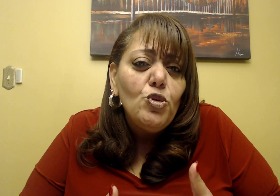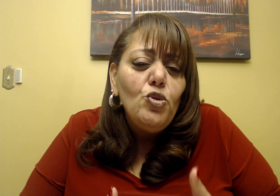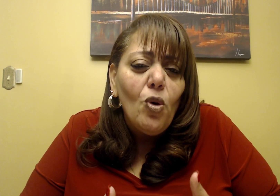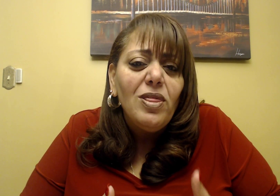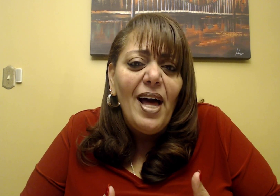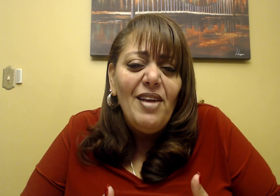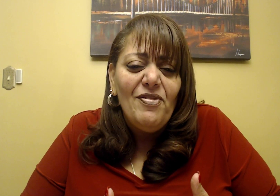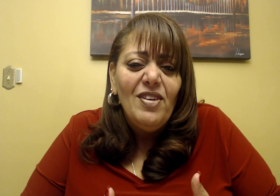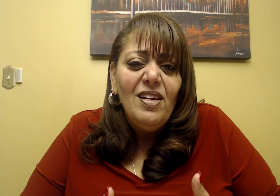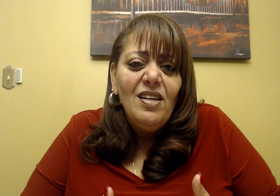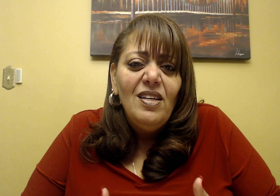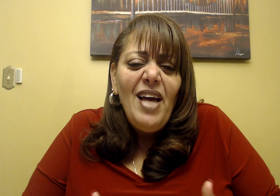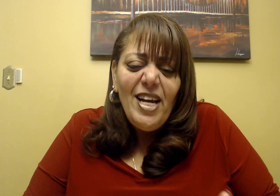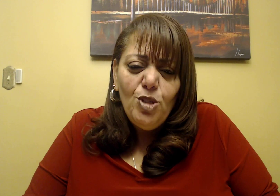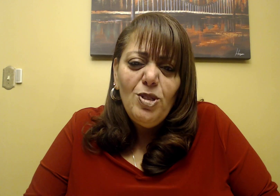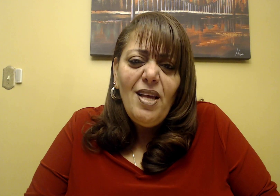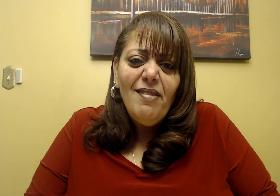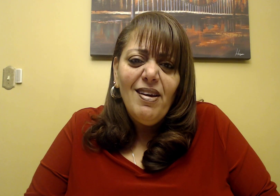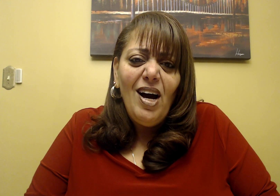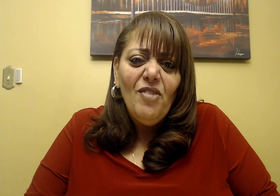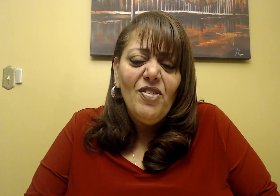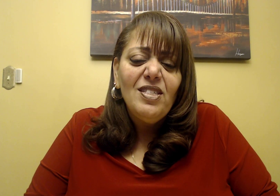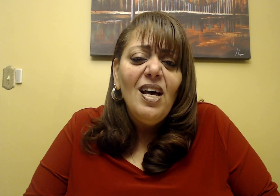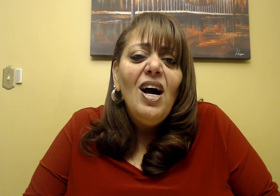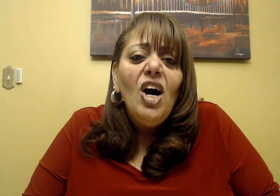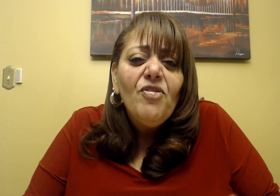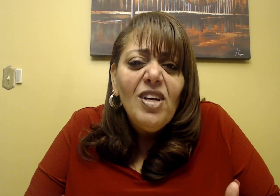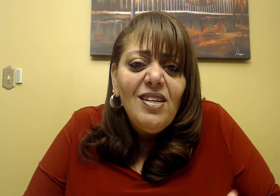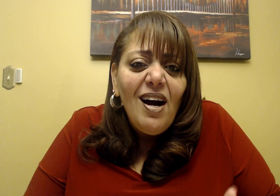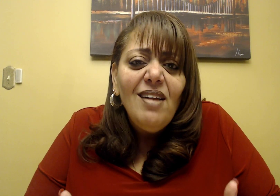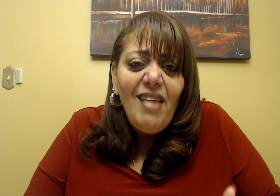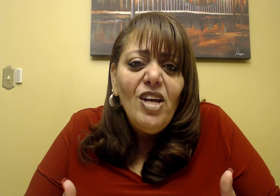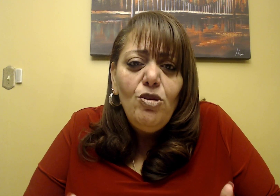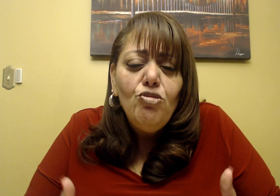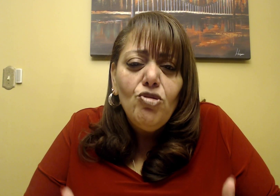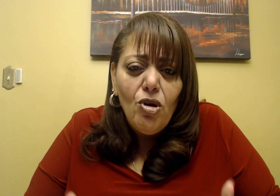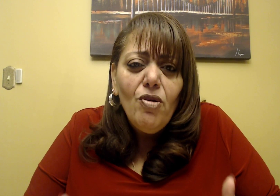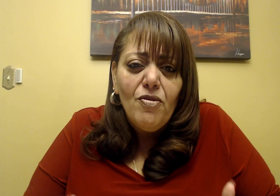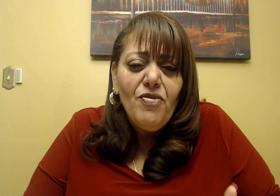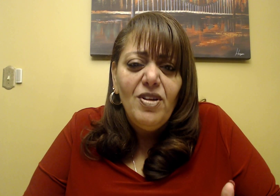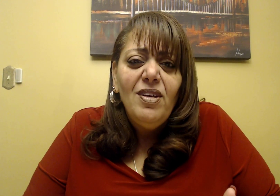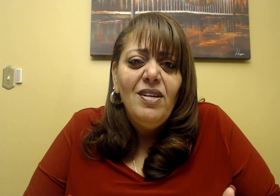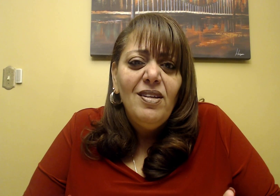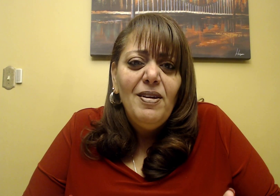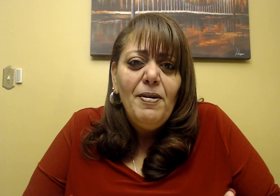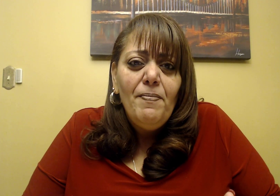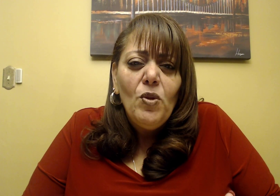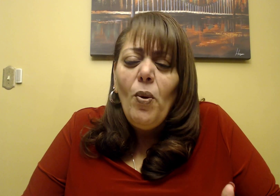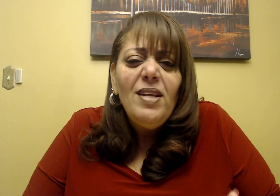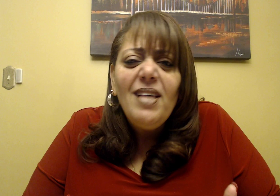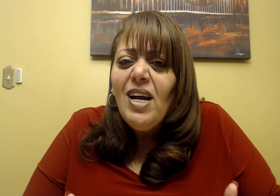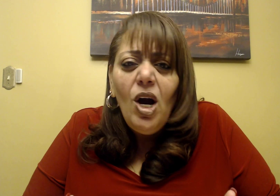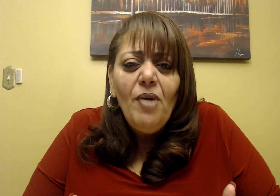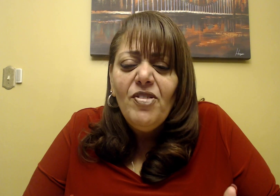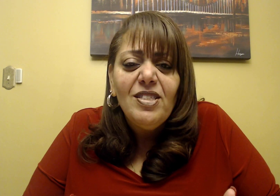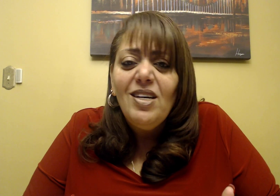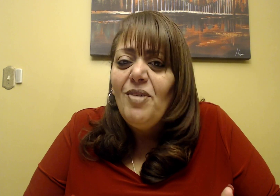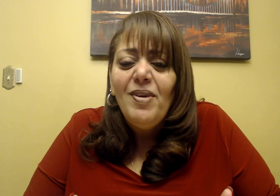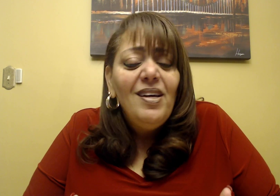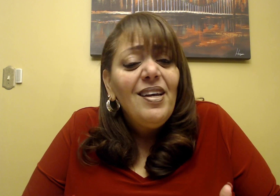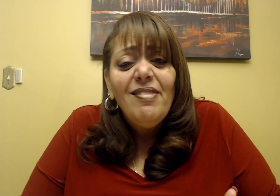your life as you stand in the confidence of the God that you serve. Where does that confidence come? In